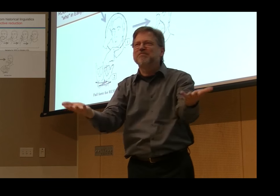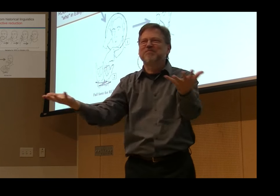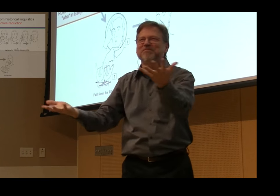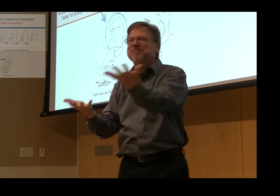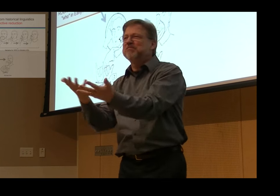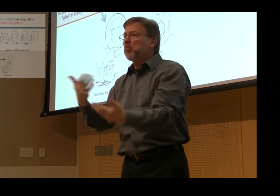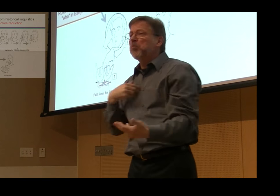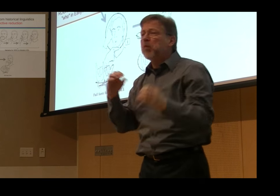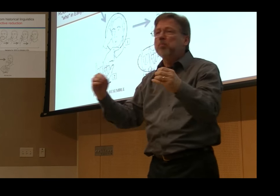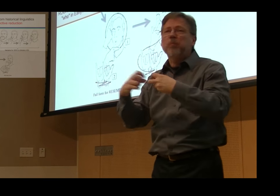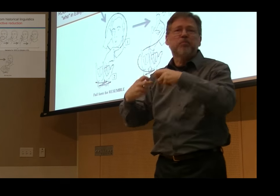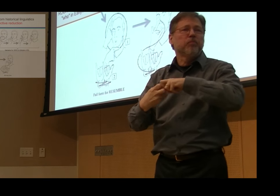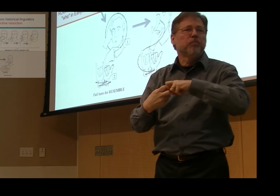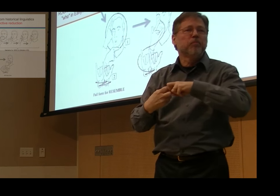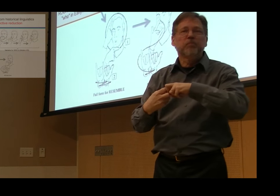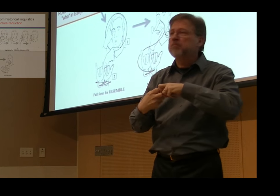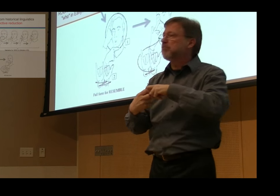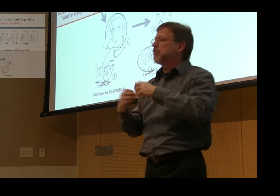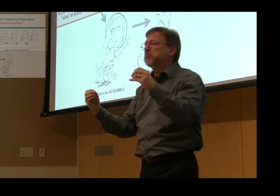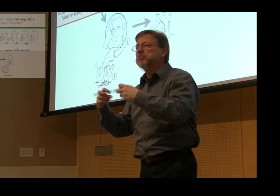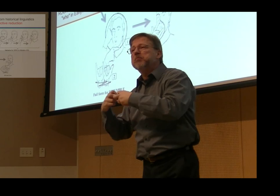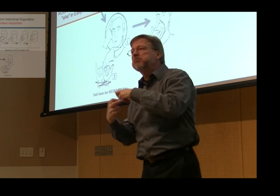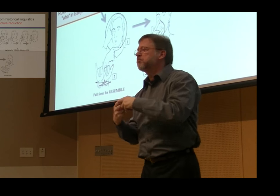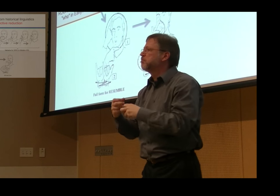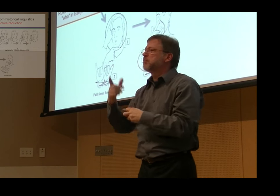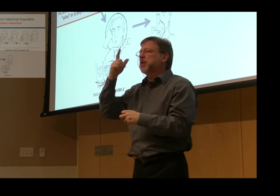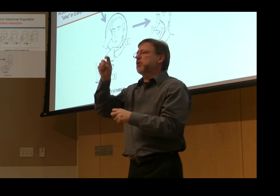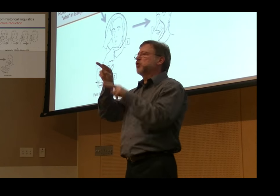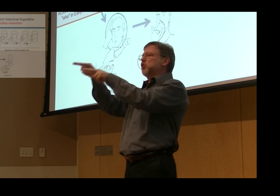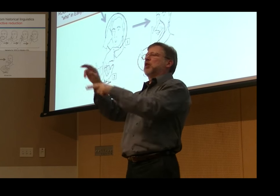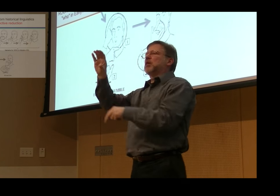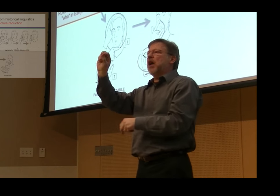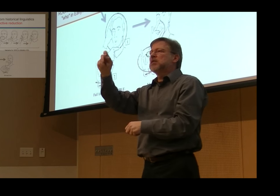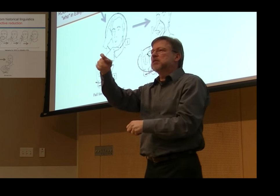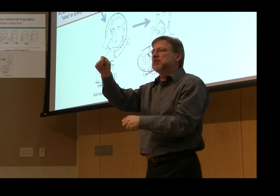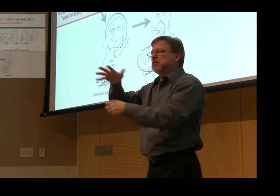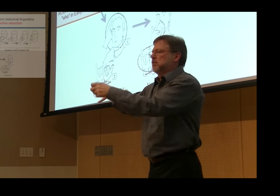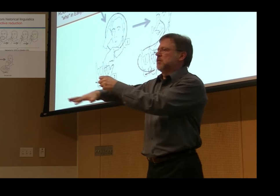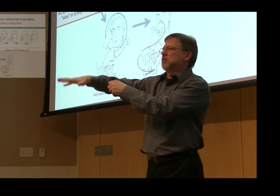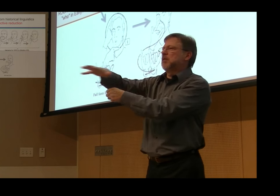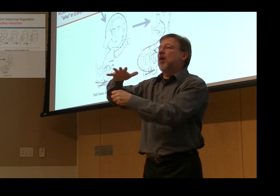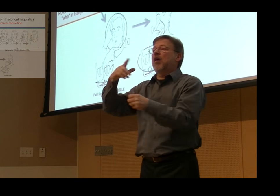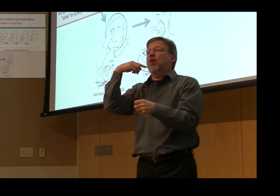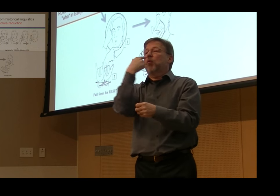What do you think is the account for that? I don't have any problem with accounting for it because you have to look at the context.